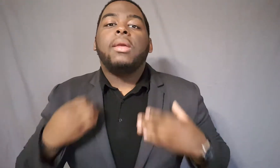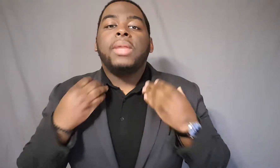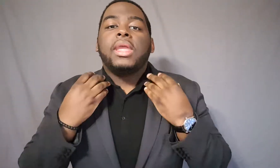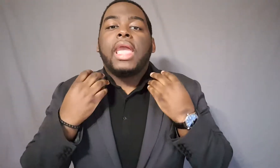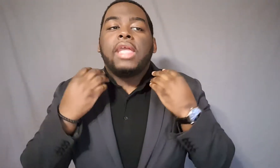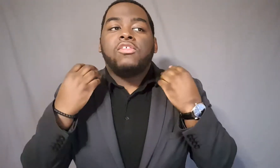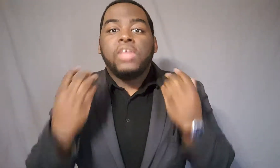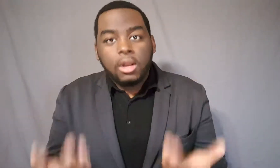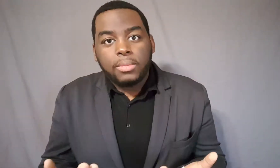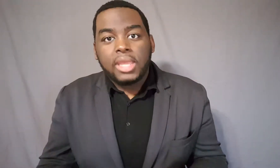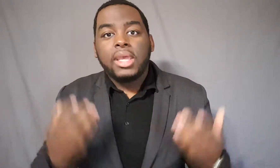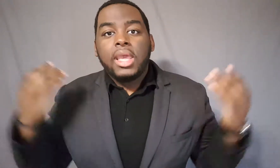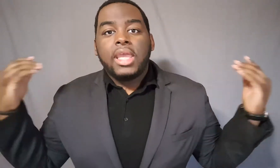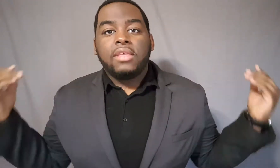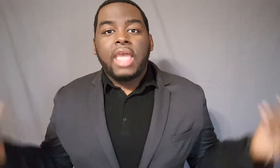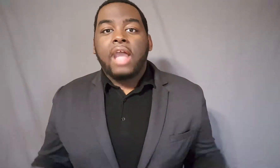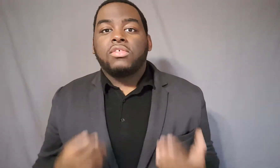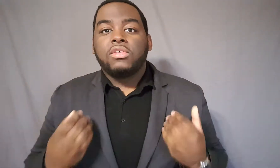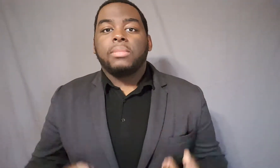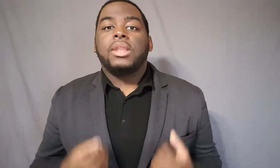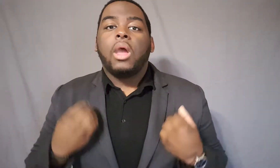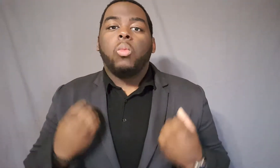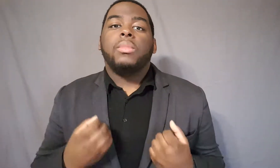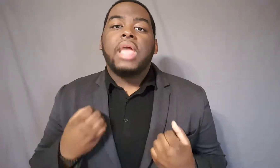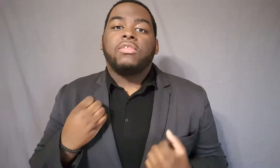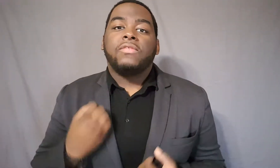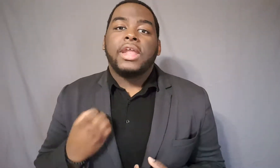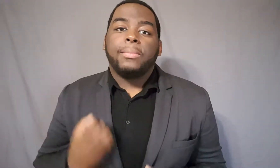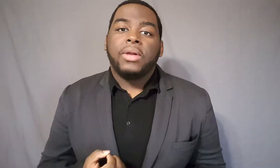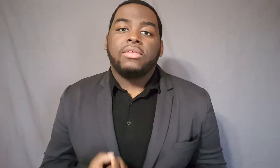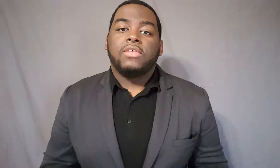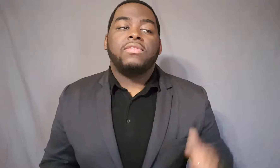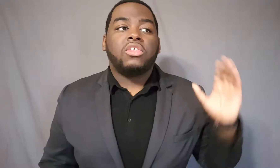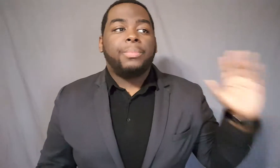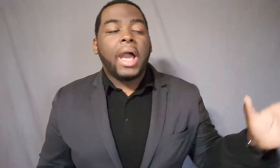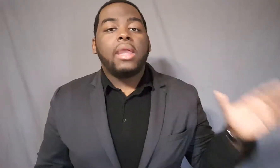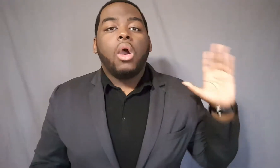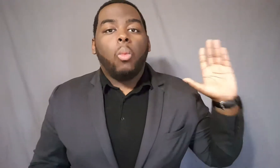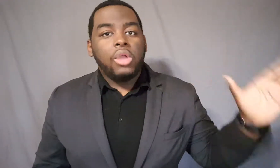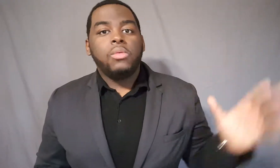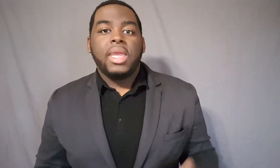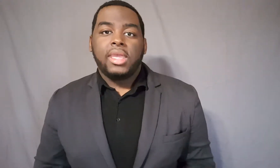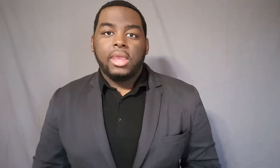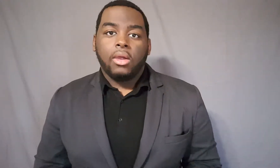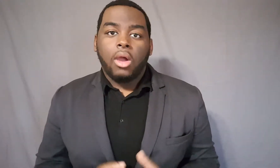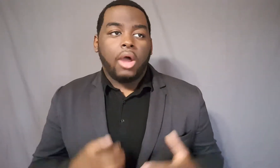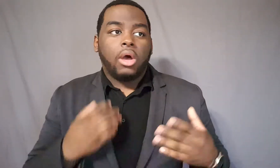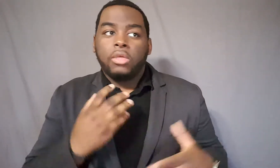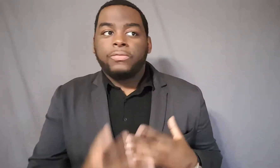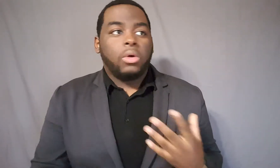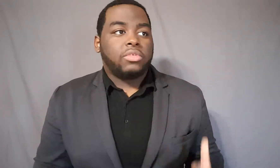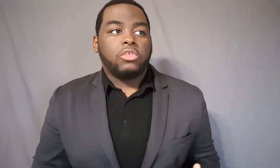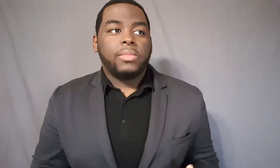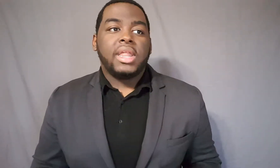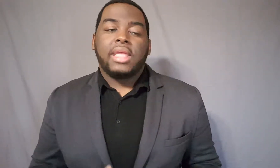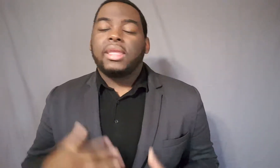being a gentleman is actually something that women actually find impressive. Despite what you may hear on all forms of social media that